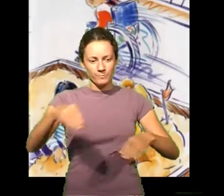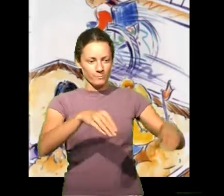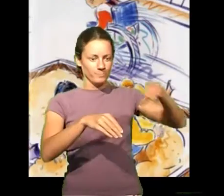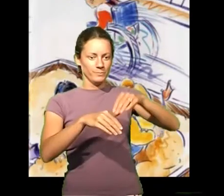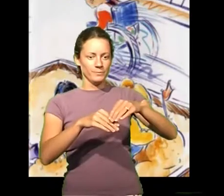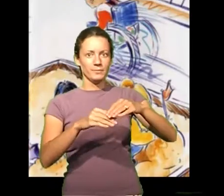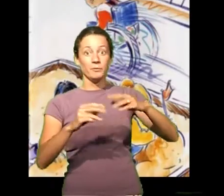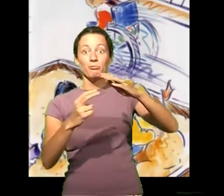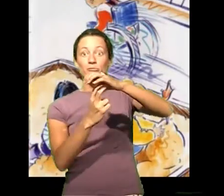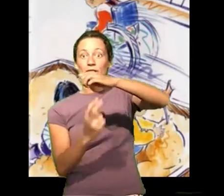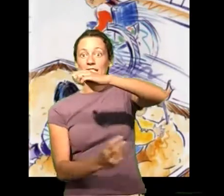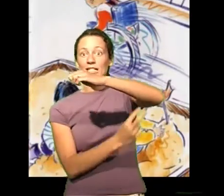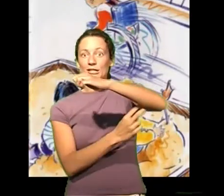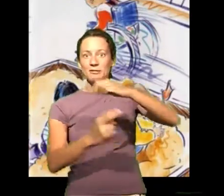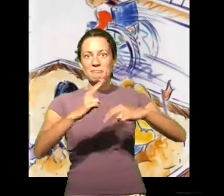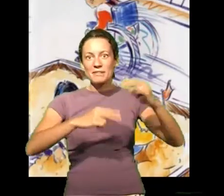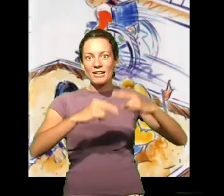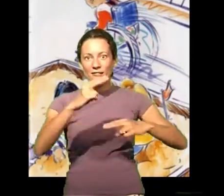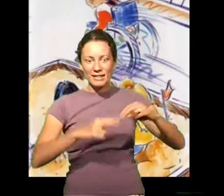Jake was building a bridge with some wood.